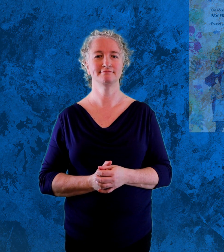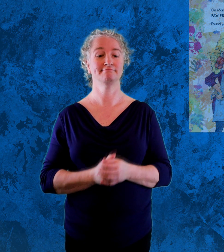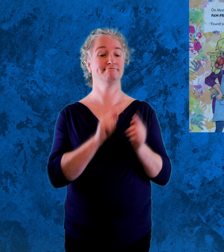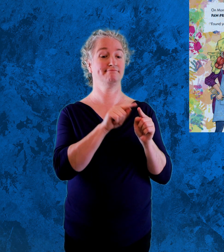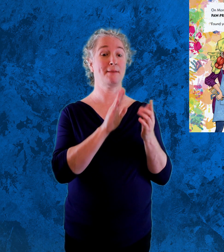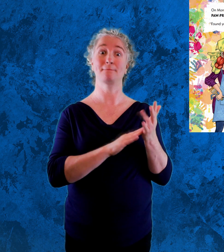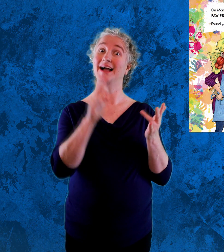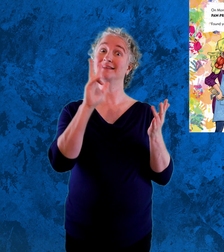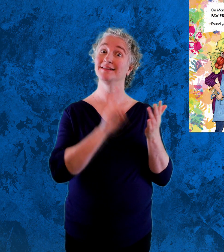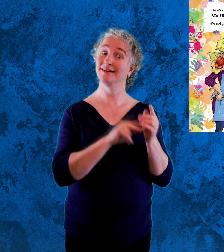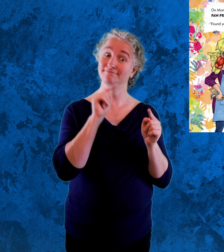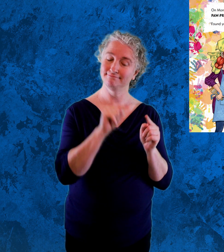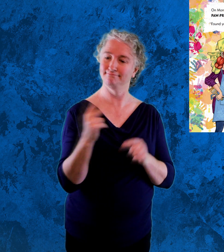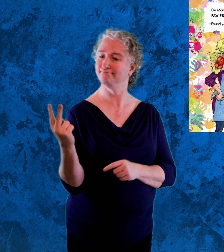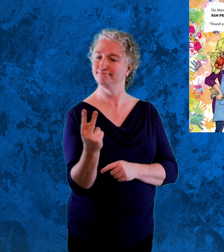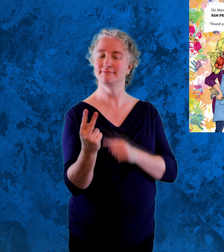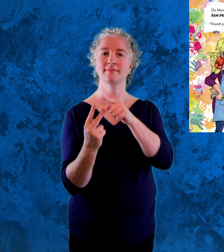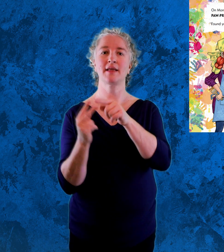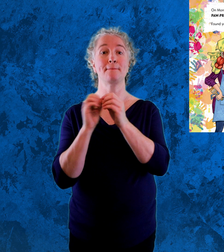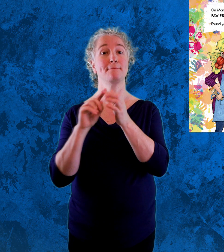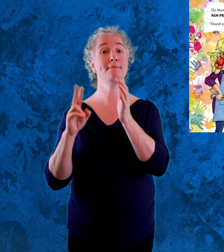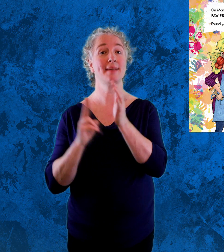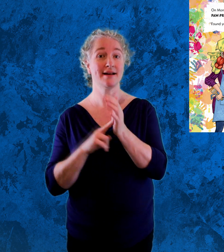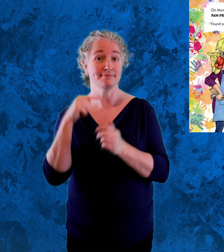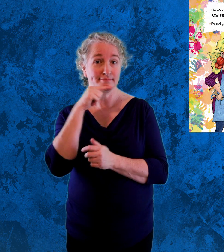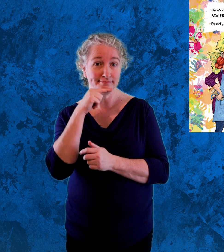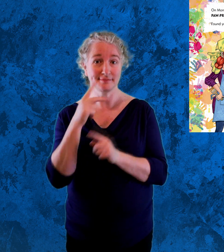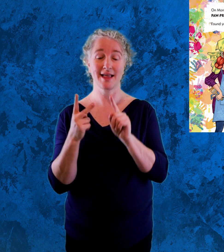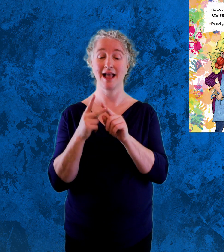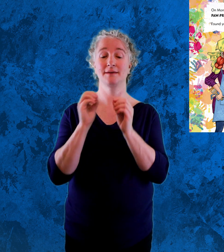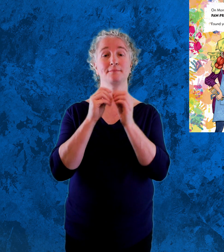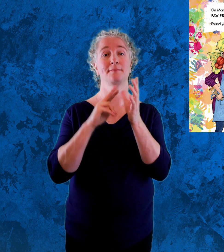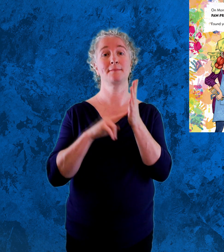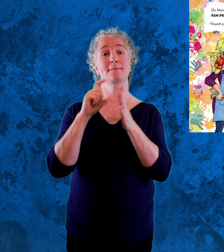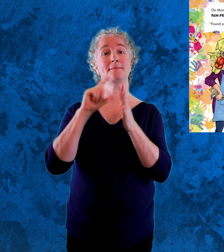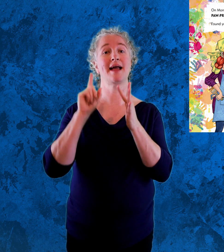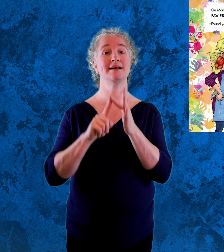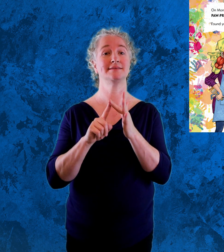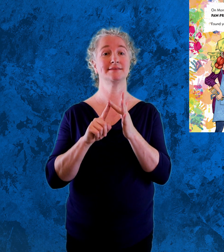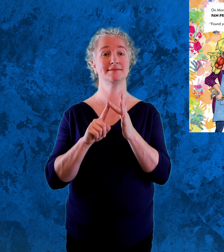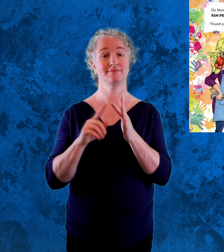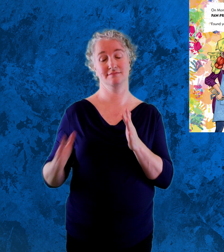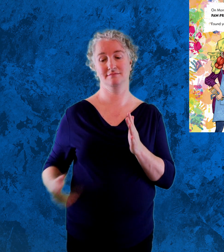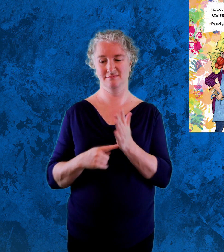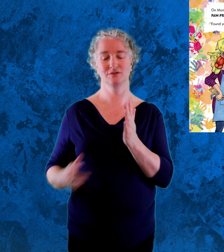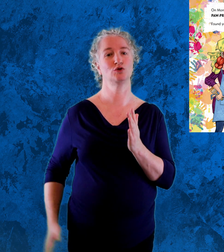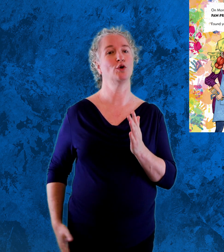On Monday, Ben finger-painted and Bandit paw-printed their secret hideout.